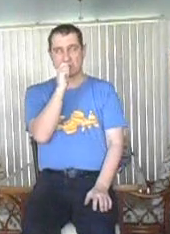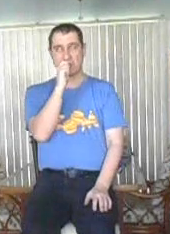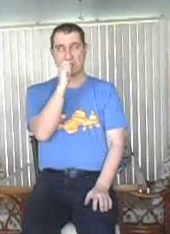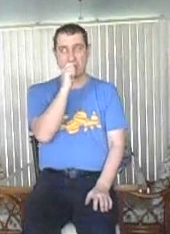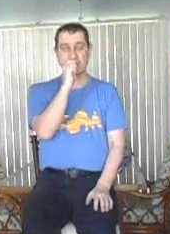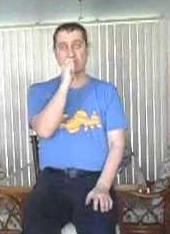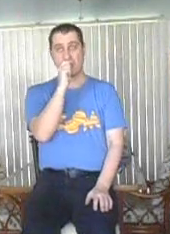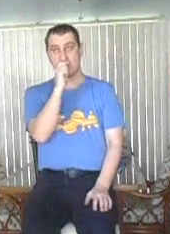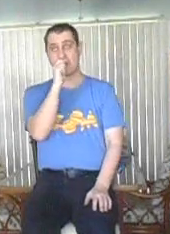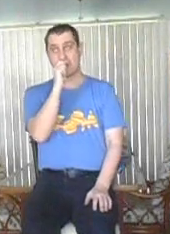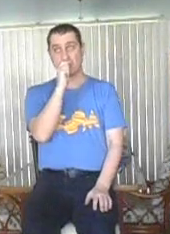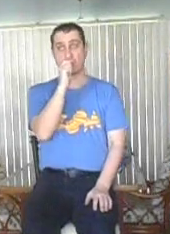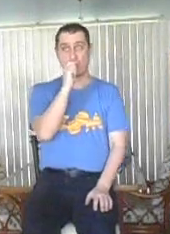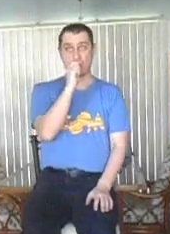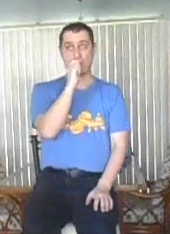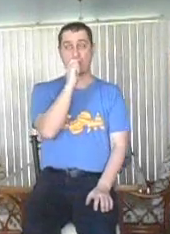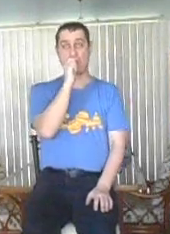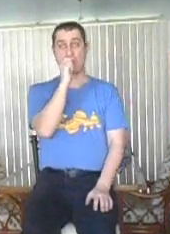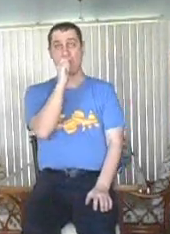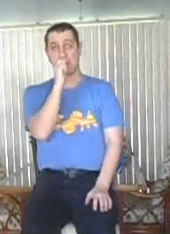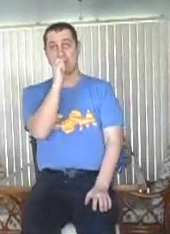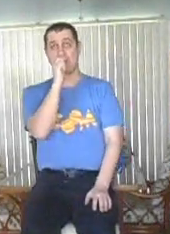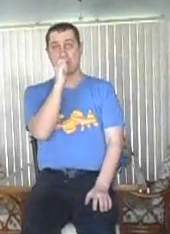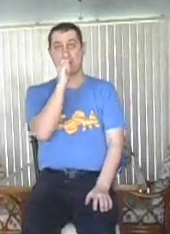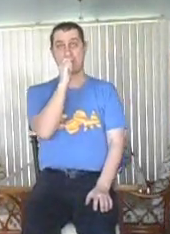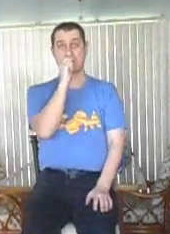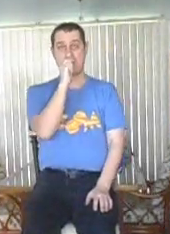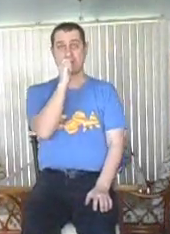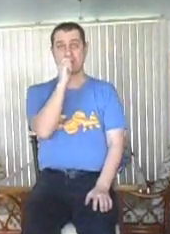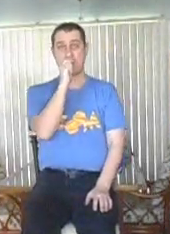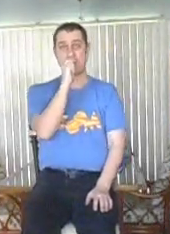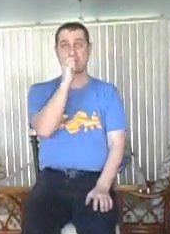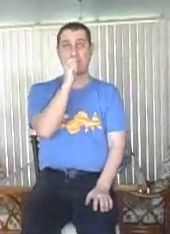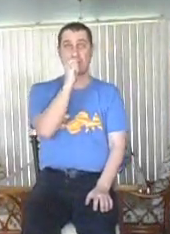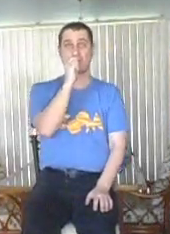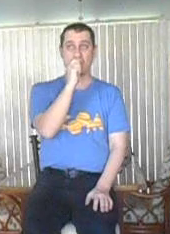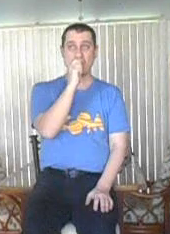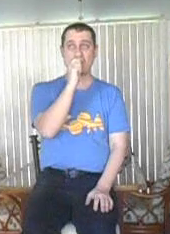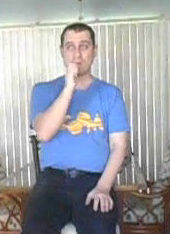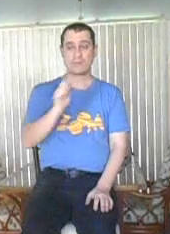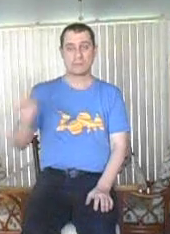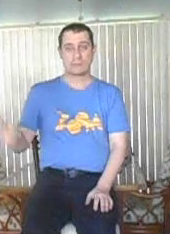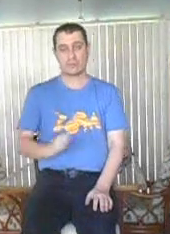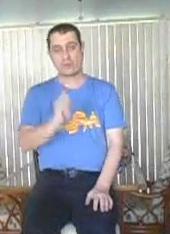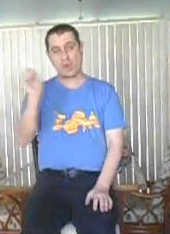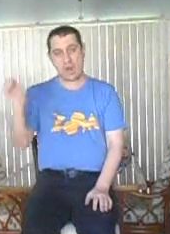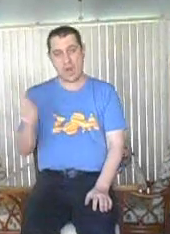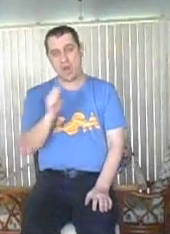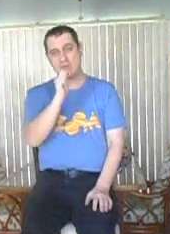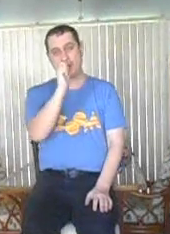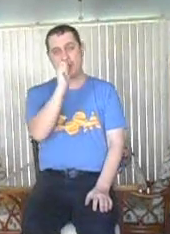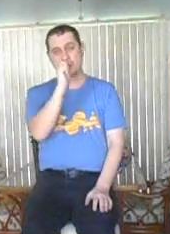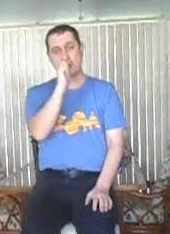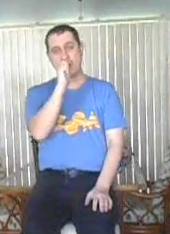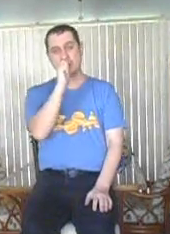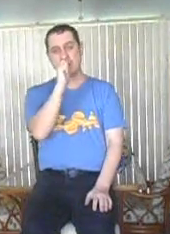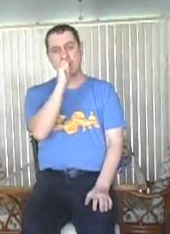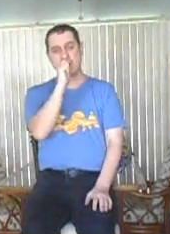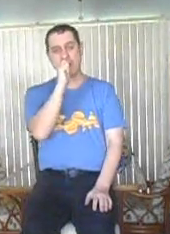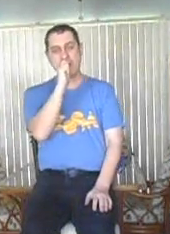catchin' you, that's baby, how you do it? Know the way you ride it, put your back into it Said you wanna be me, put you under your